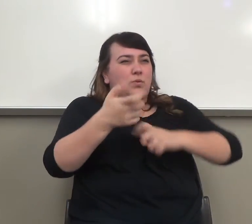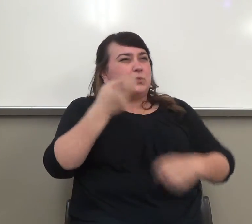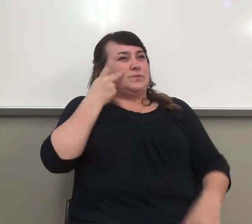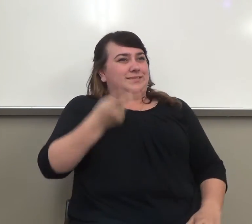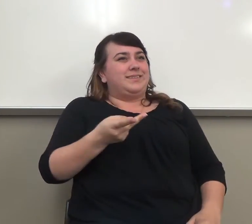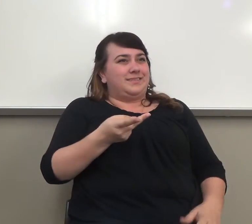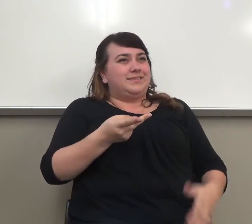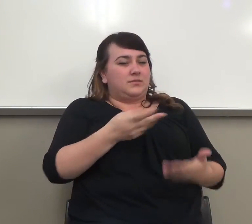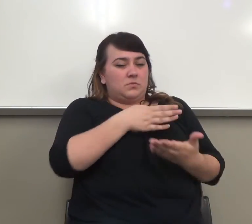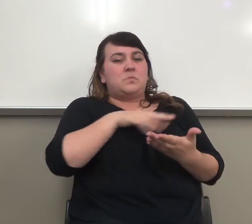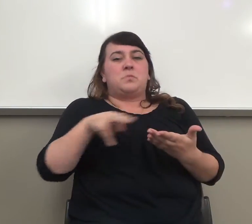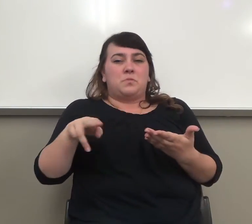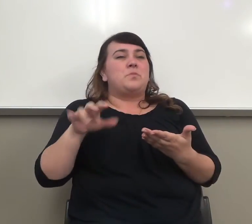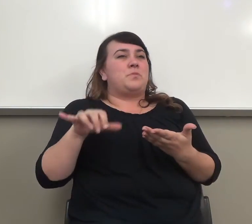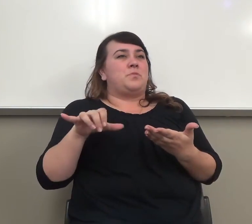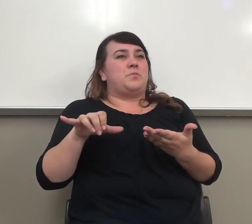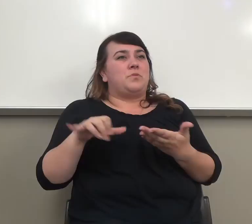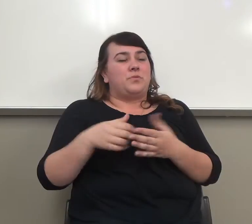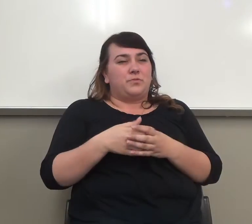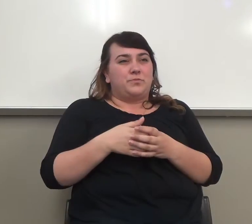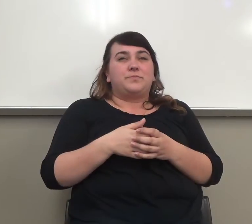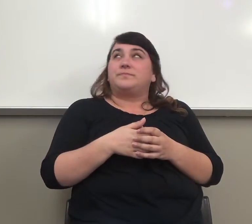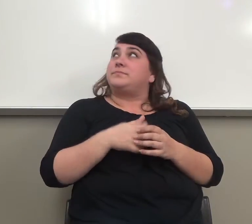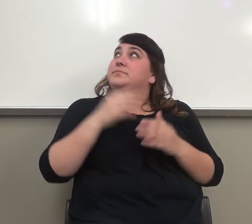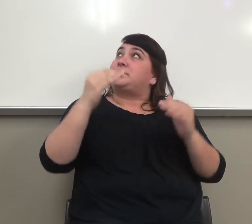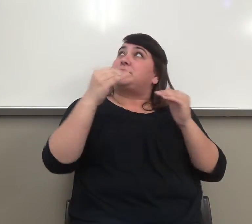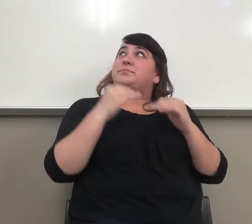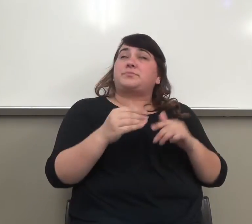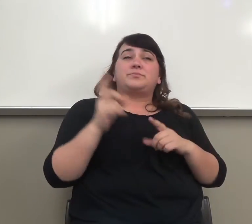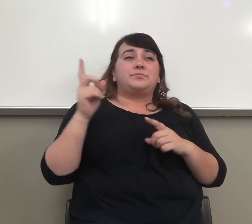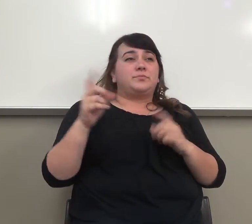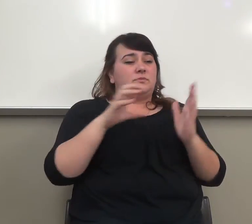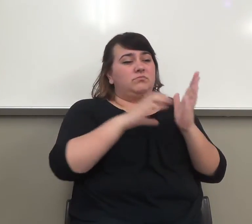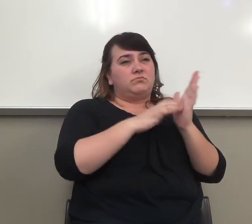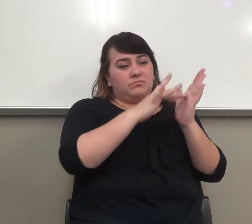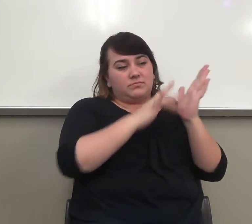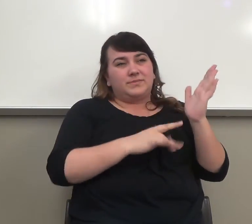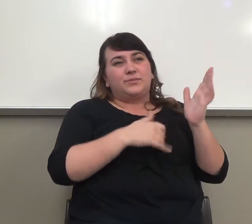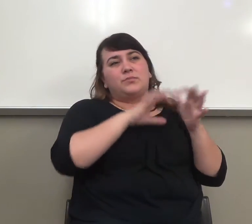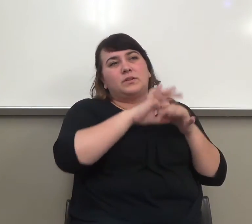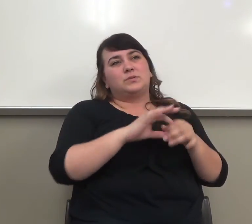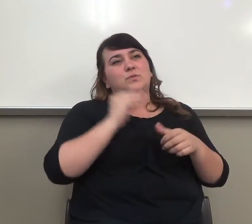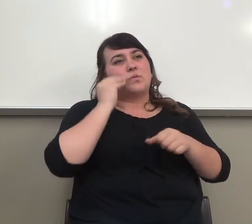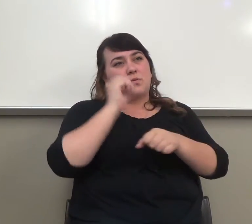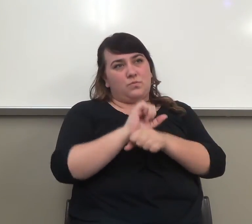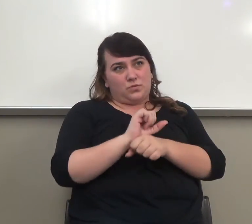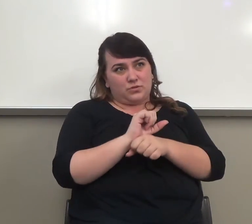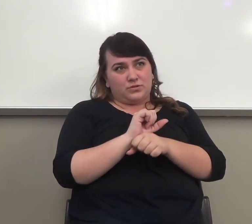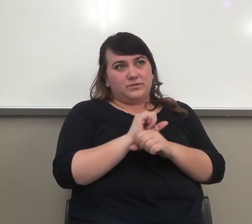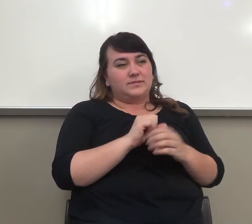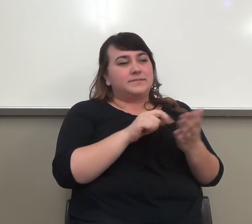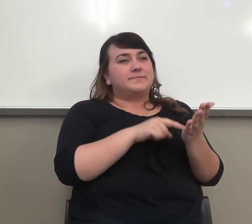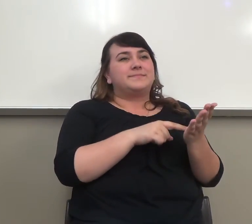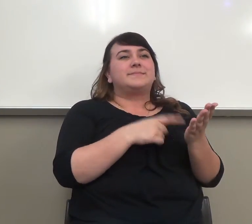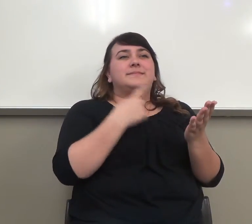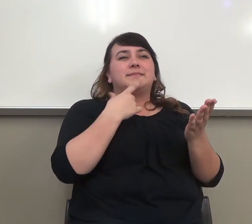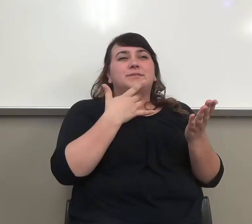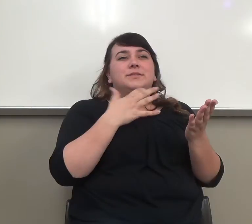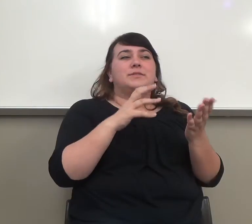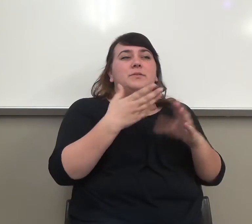Here's a place to, again, this is what ties in with our homework. Do some kind of pre-writing